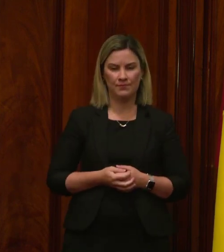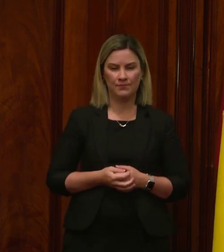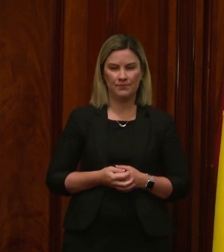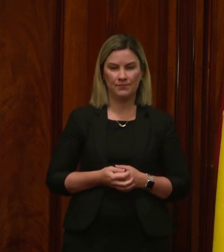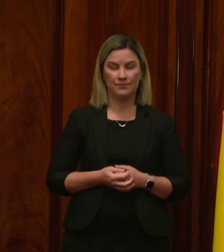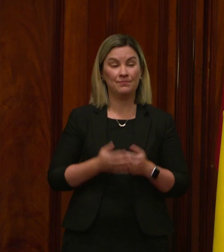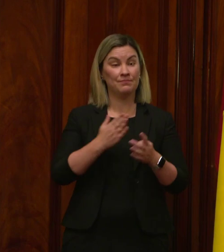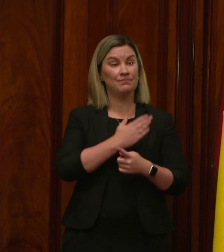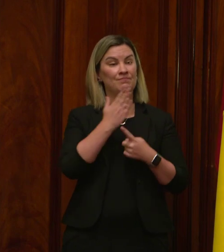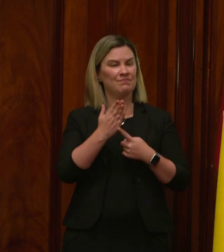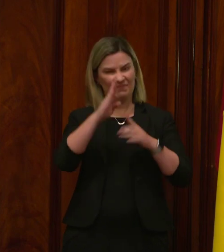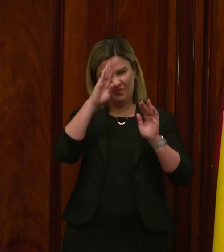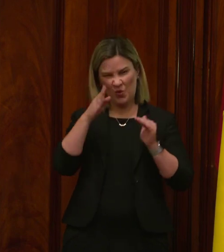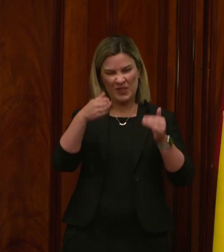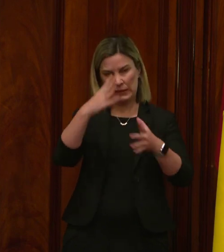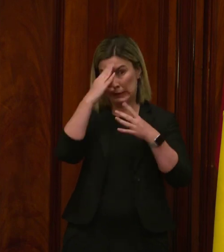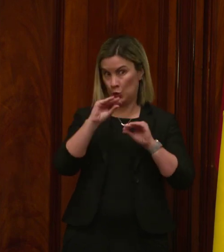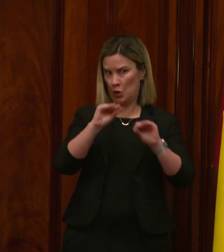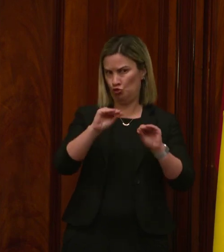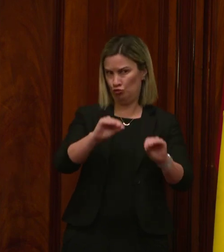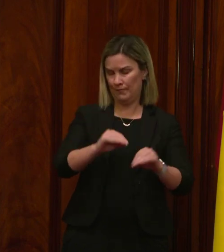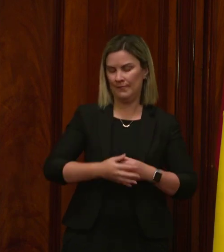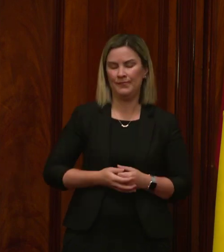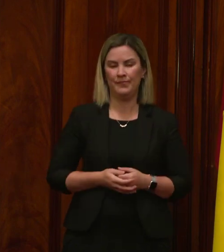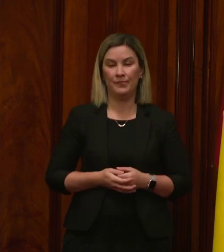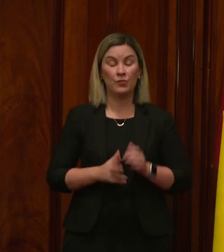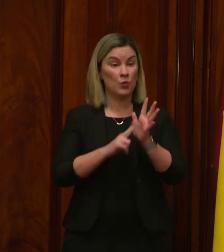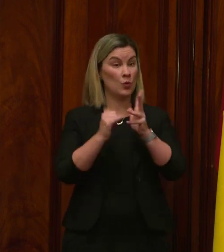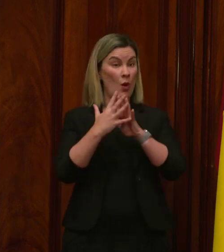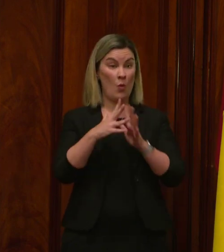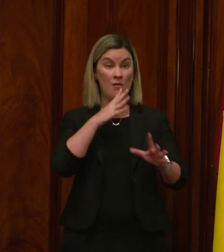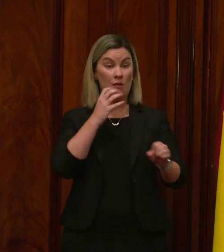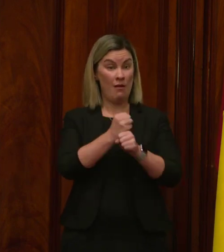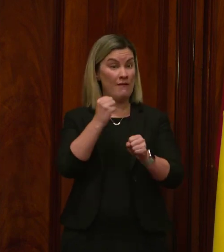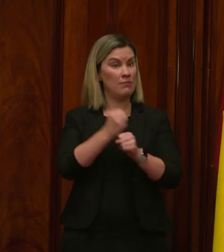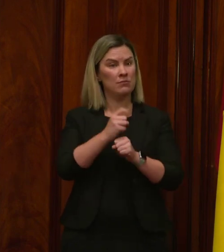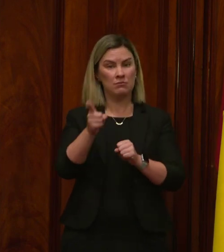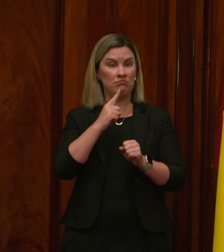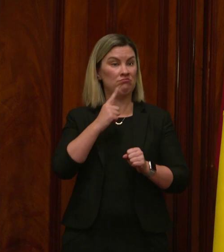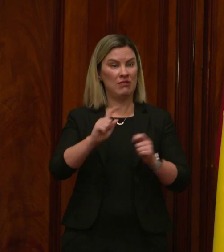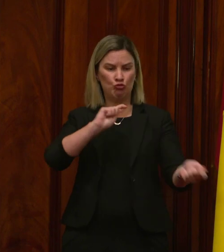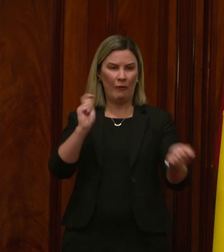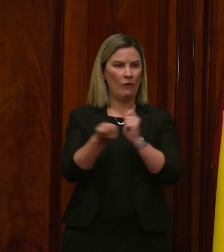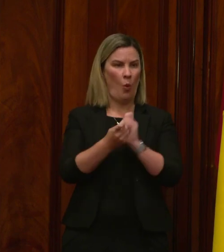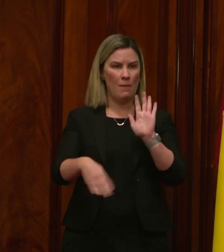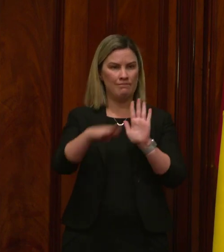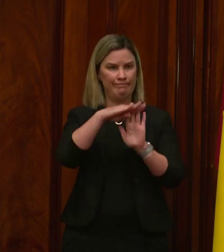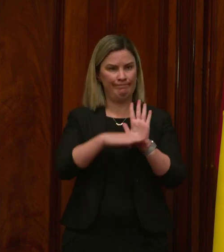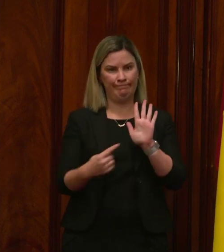Turning to education. The New South Wales government has made education reform a first-order priority.